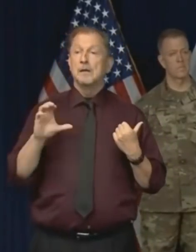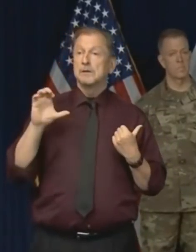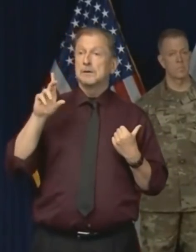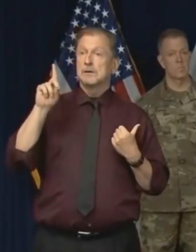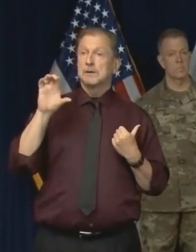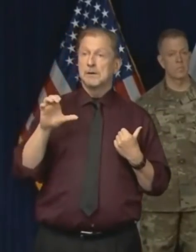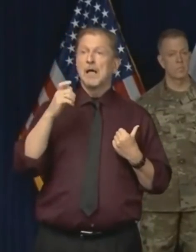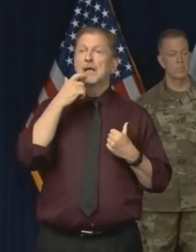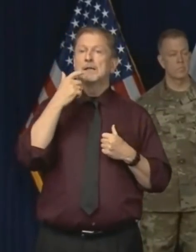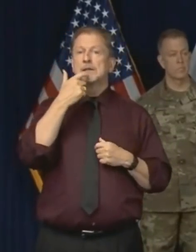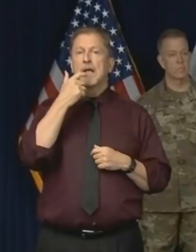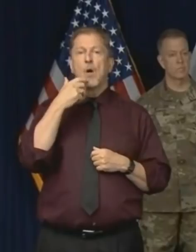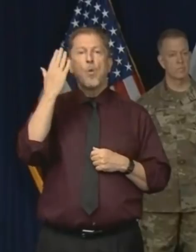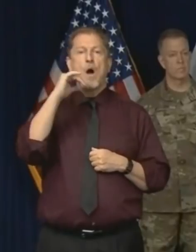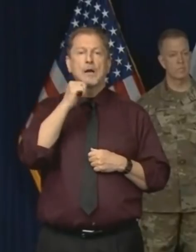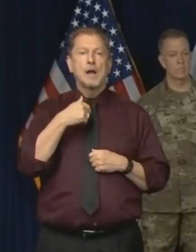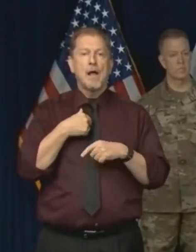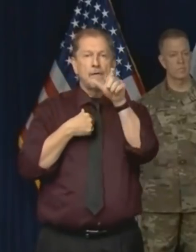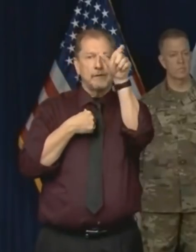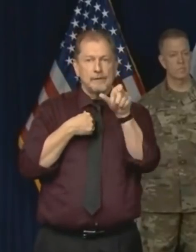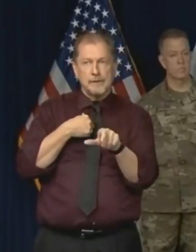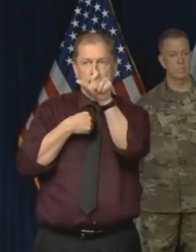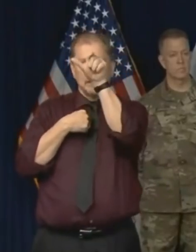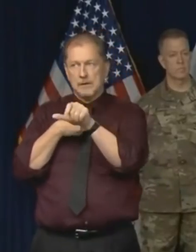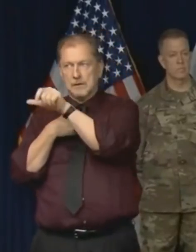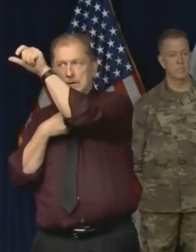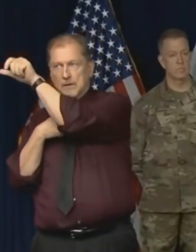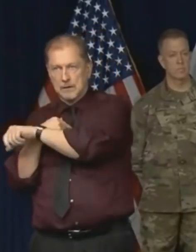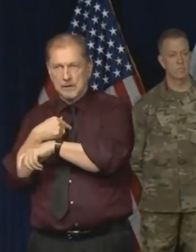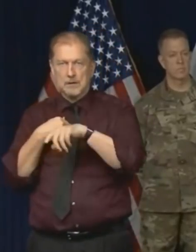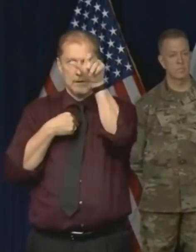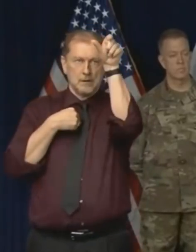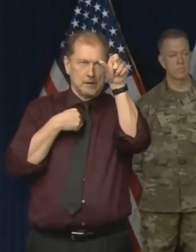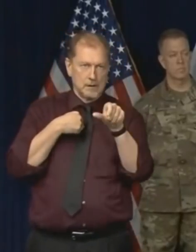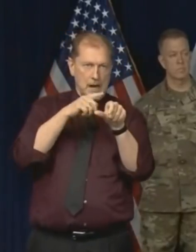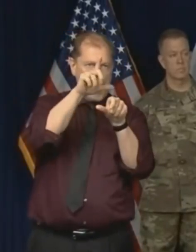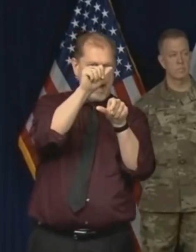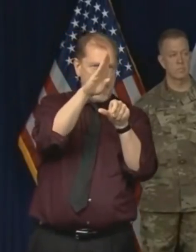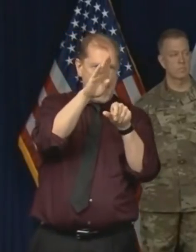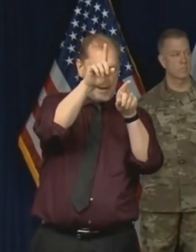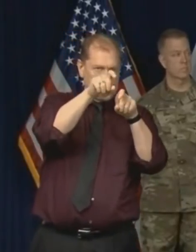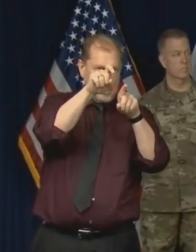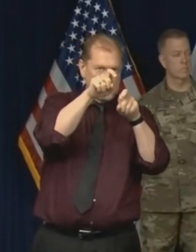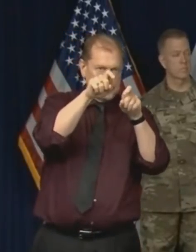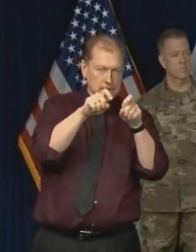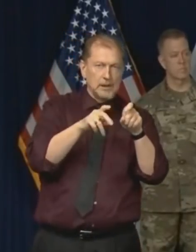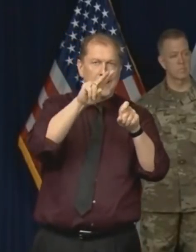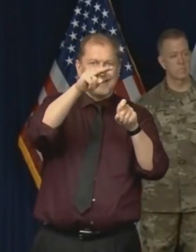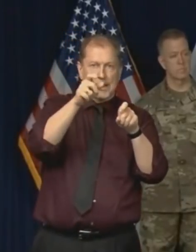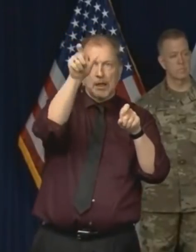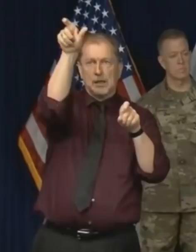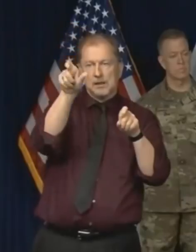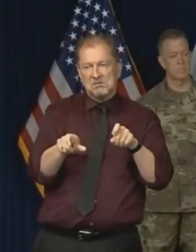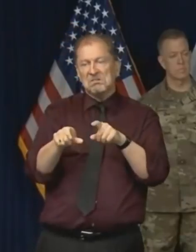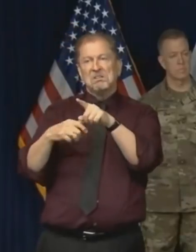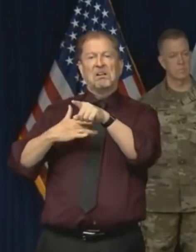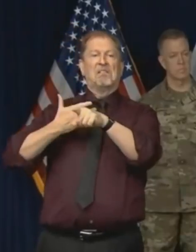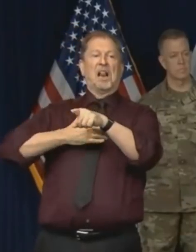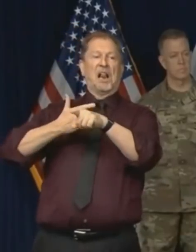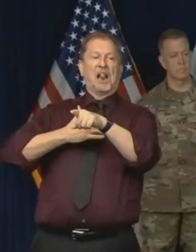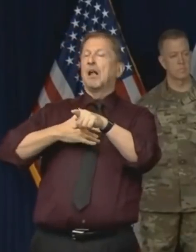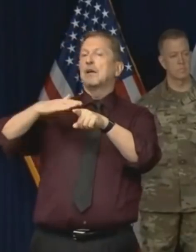separate column for laboratory-confirmed cases, and then this second column for probable